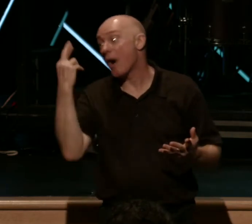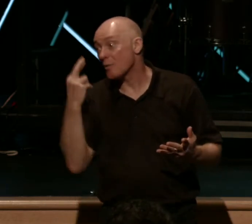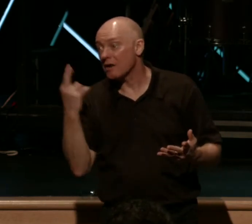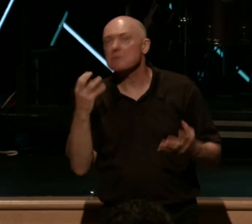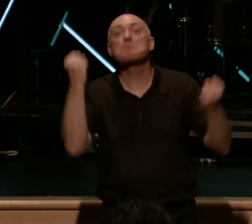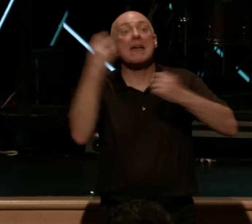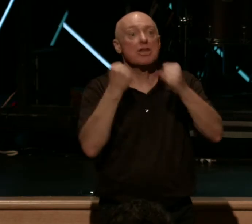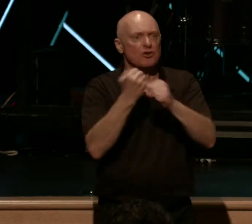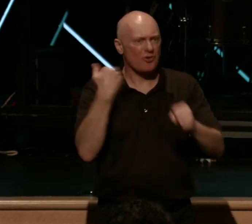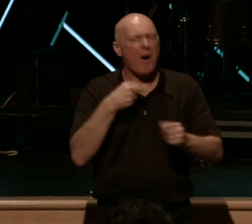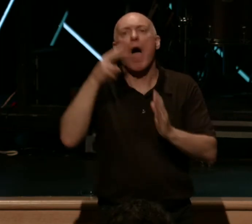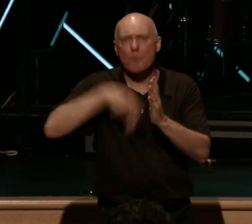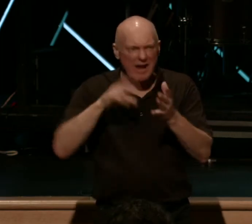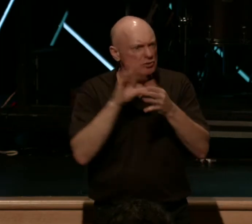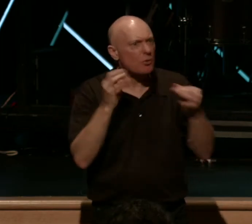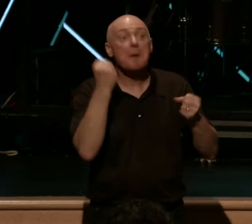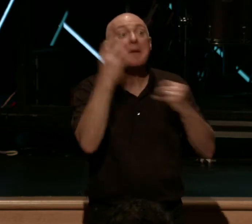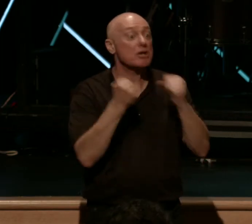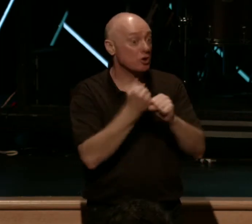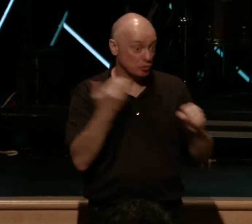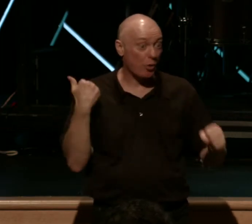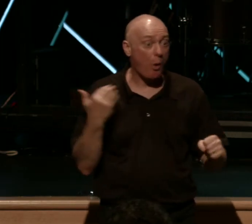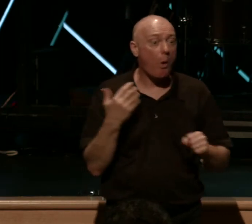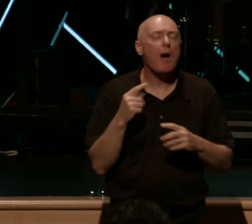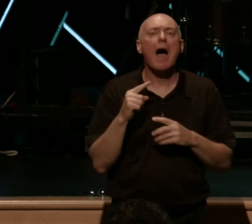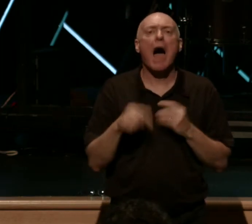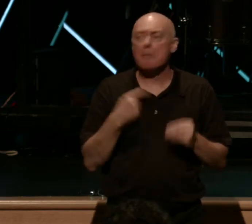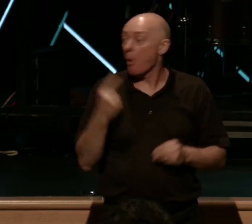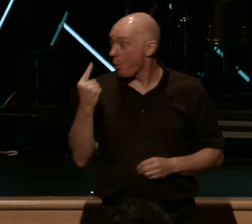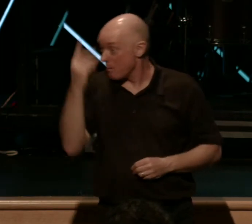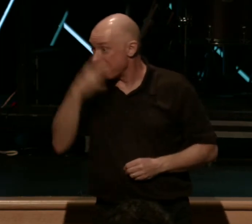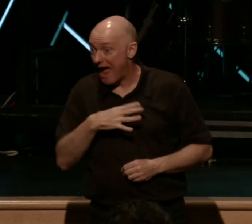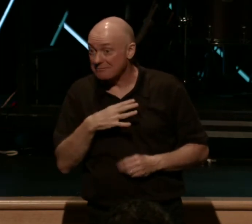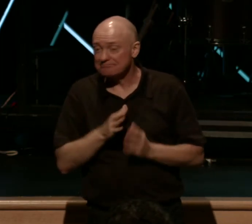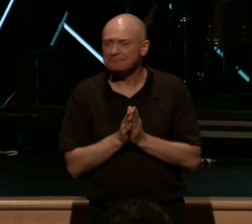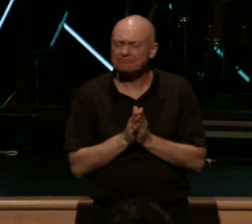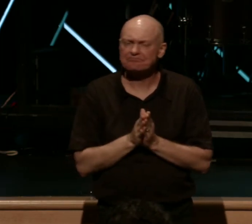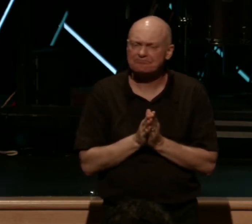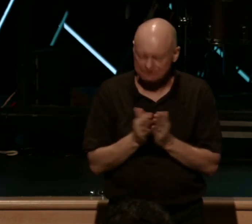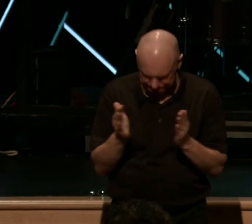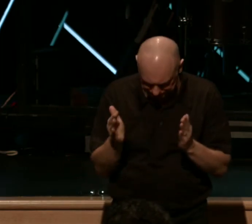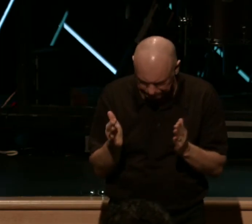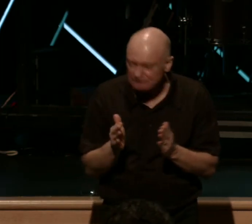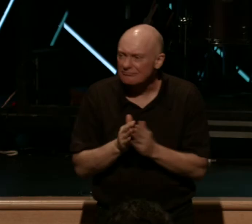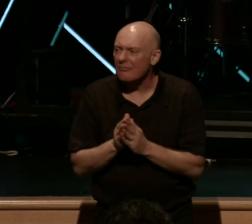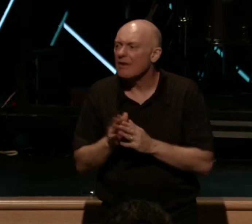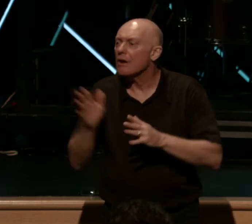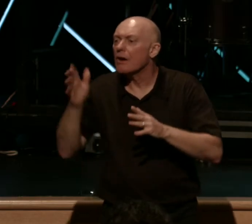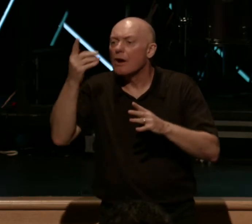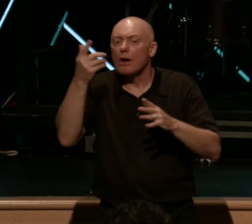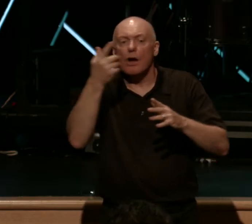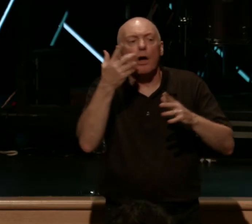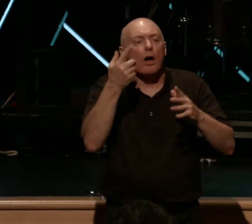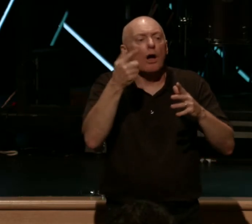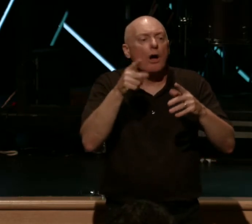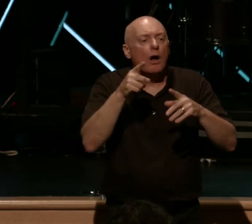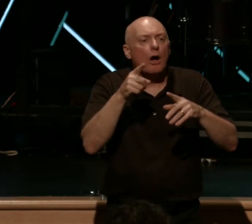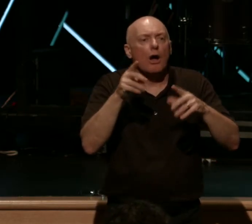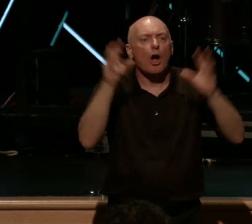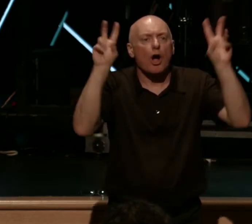ago, I read a story years ago, sorry, about a man in a book called The Lost Art of Disciplemaking, which is a great little book